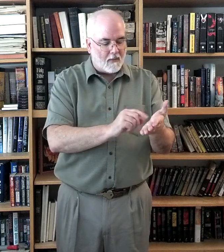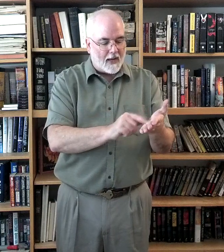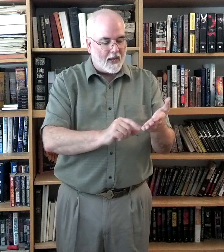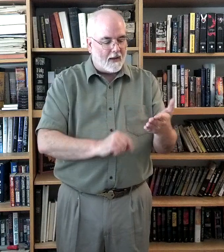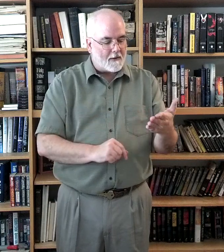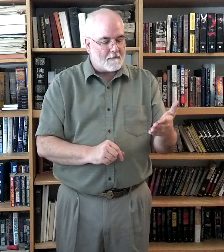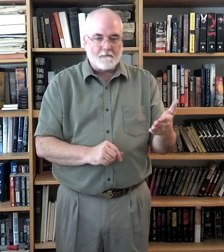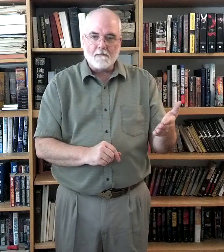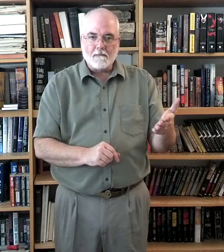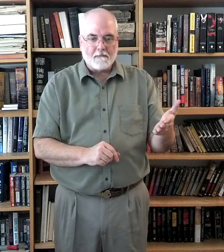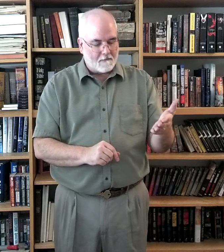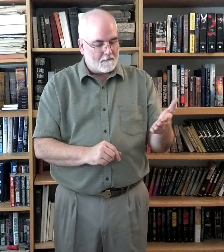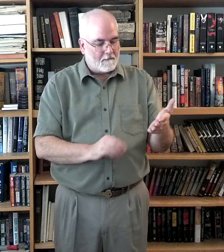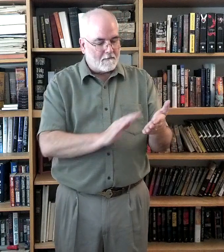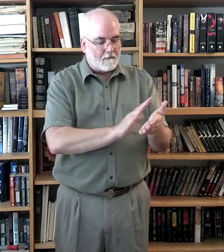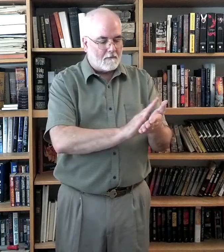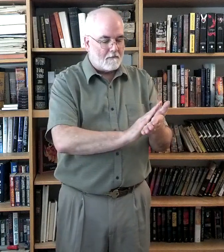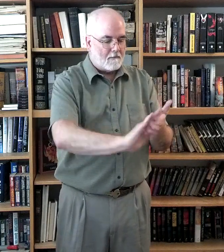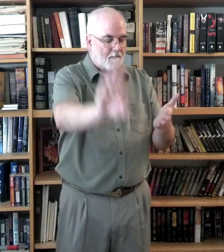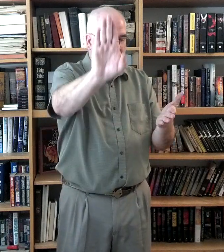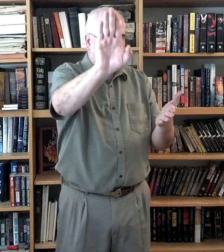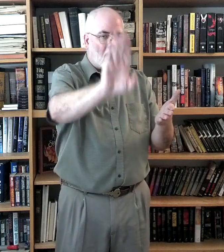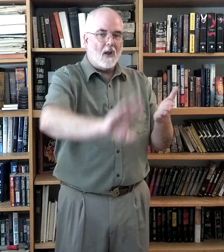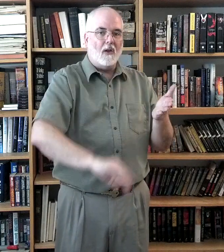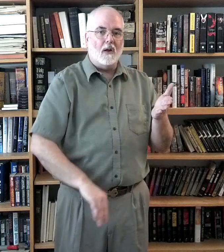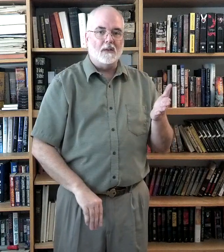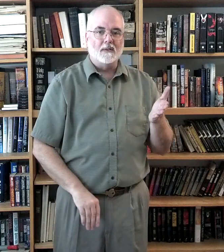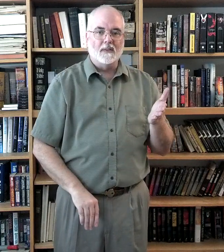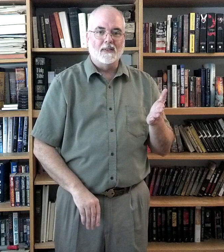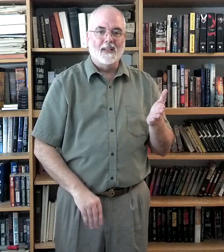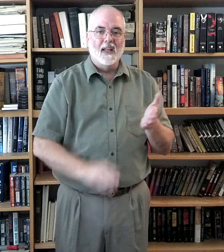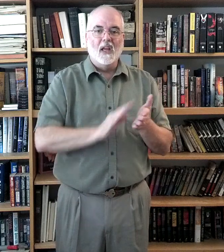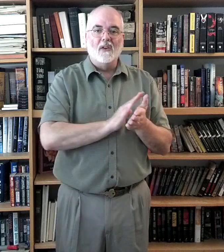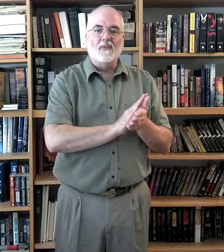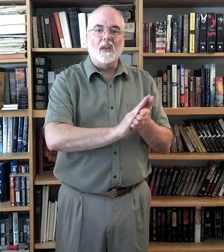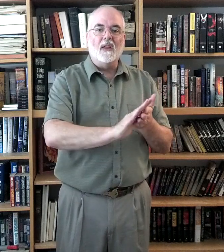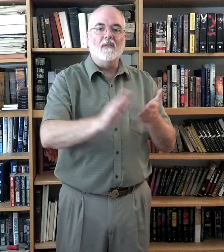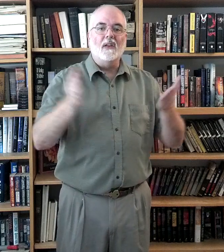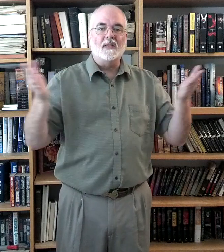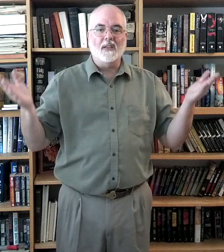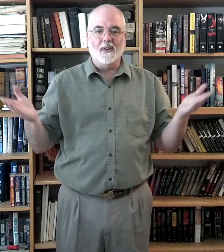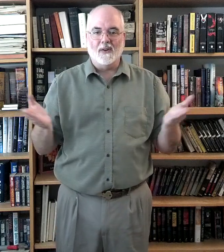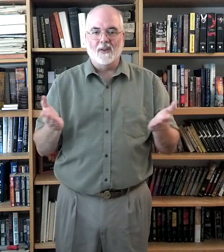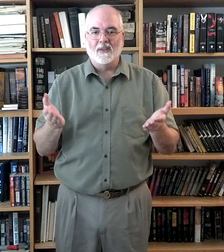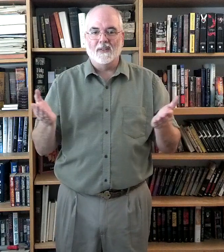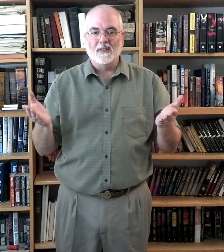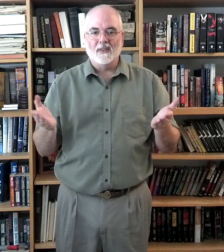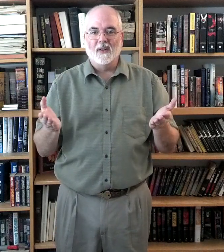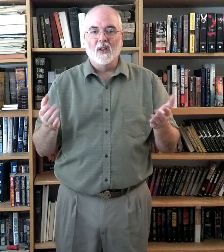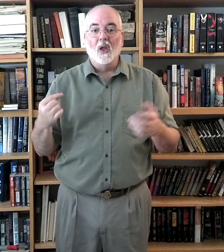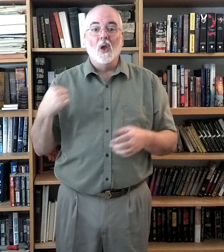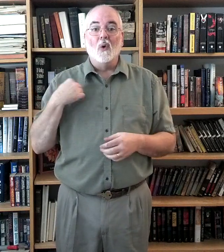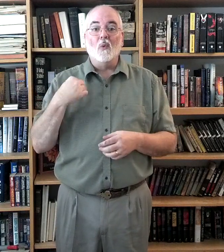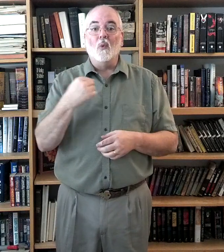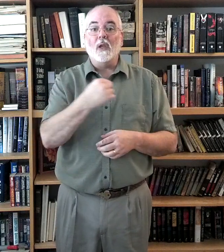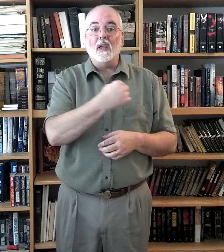my hand. All gone. Forgiveness here. We